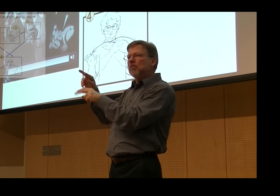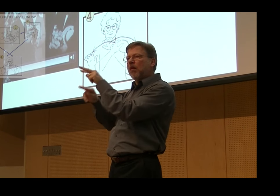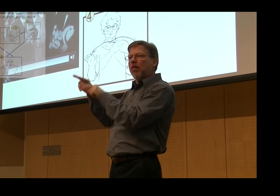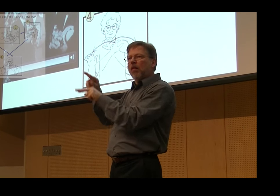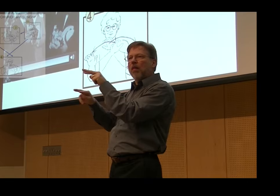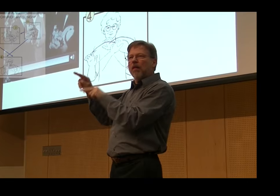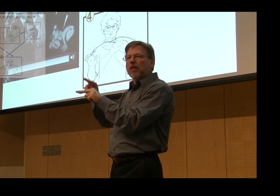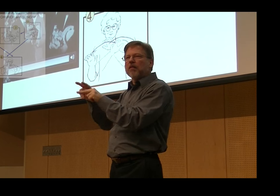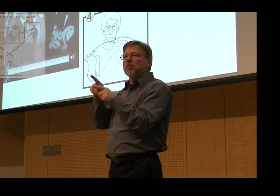in different dialects.